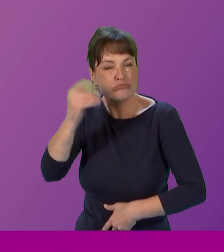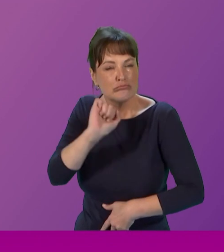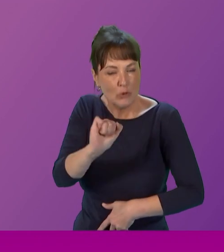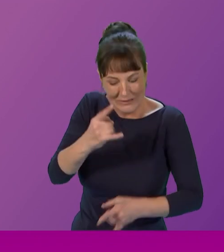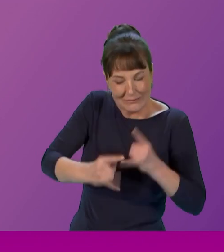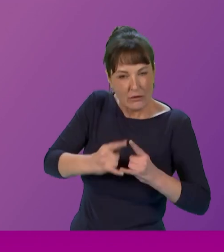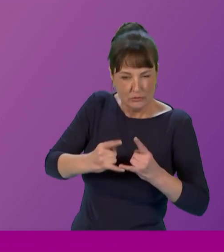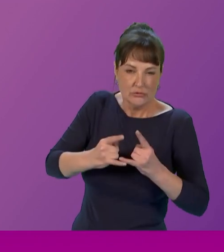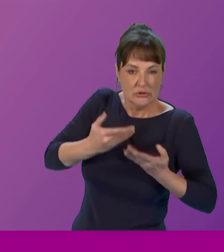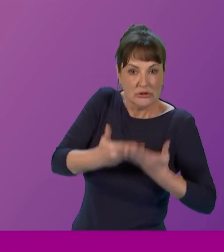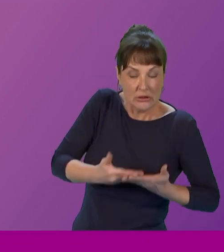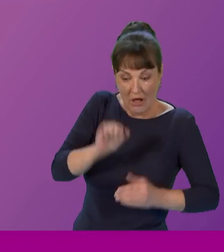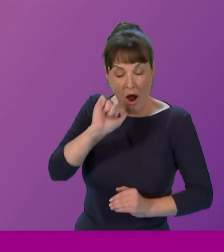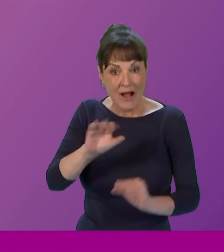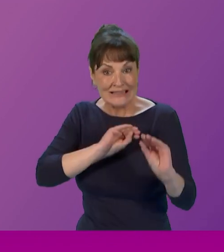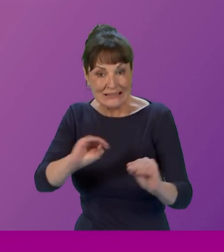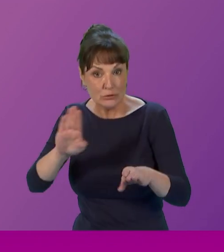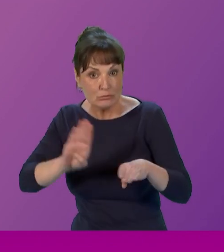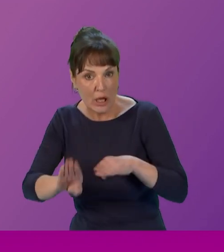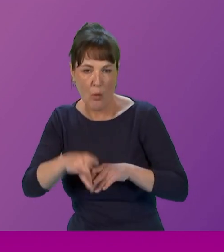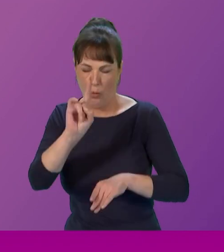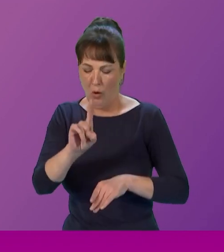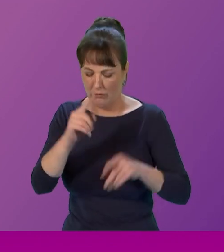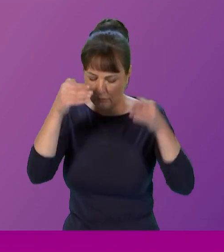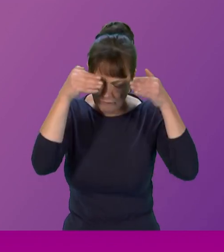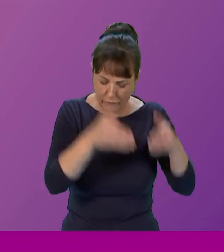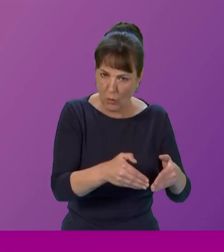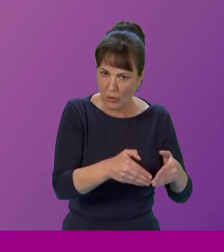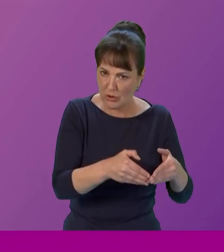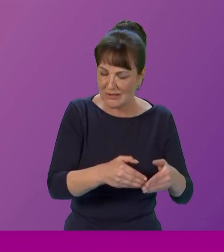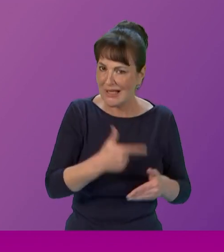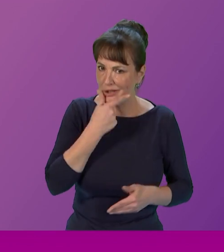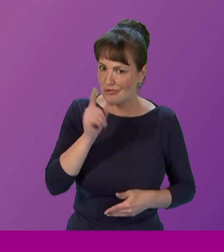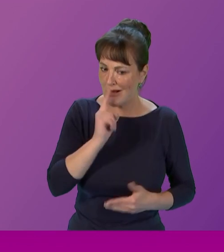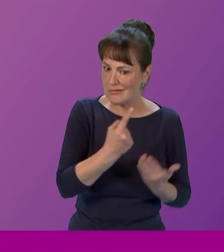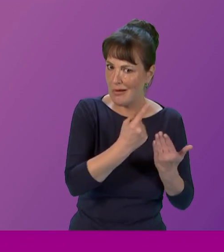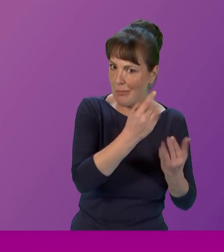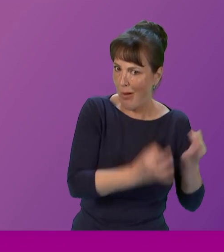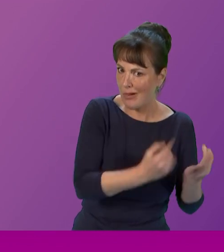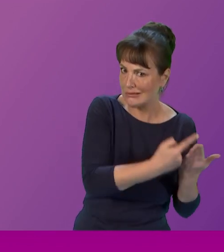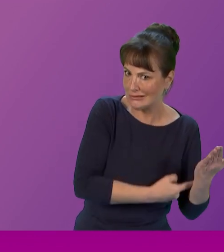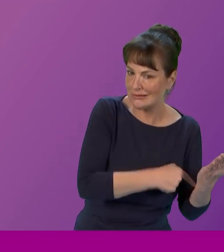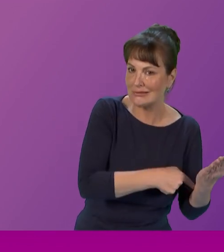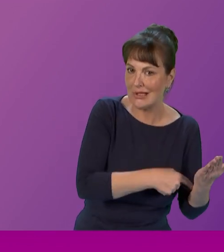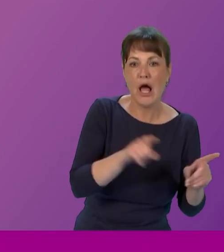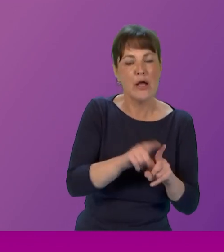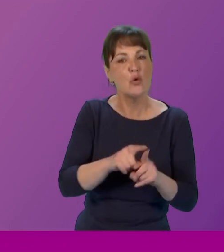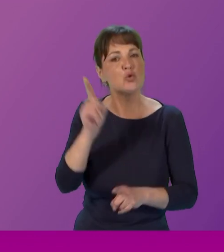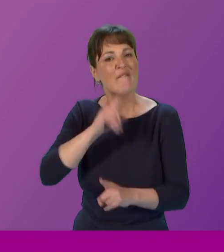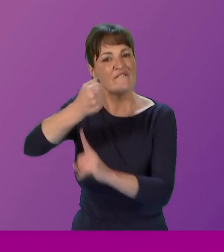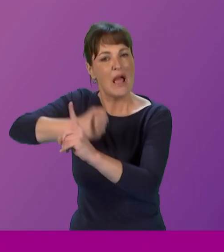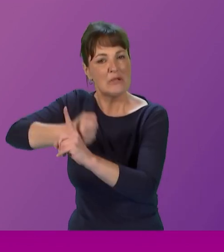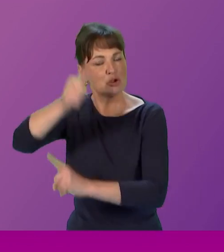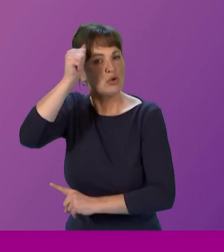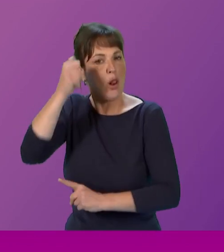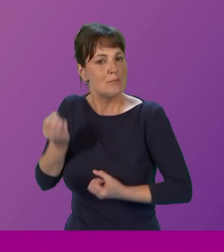and teaching practices focuses on the gender politics of development intersectionality and feminist knowledge production